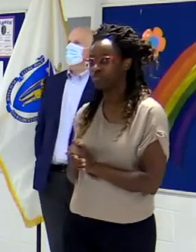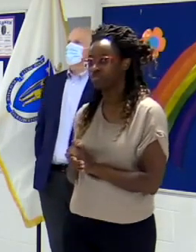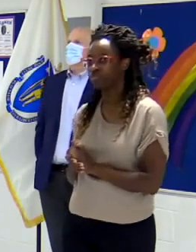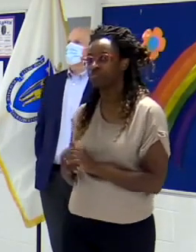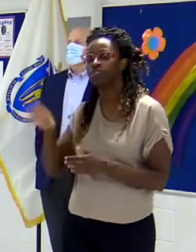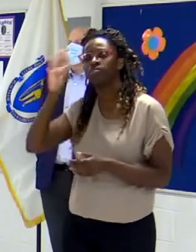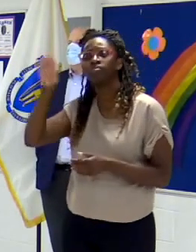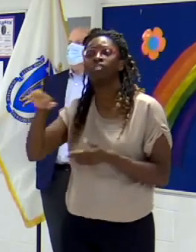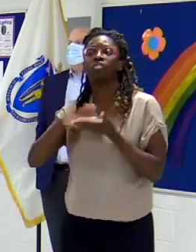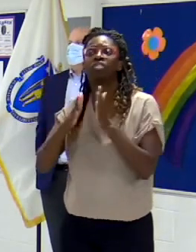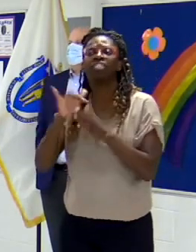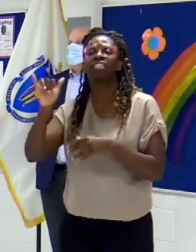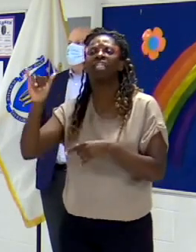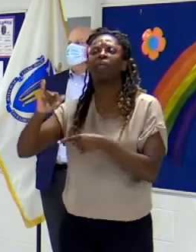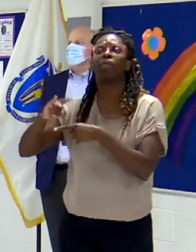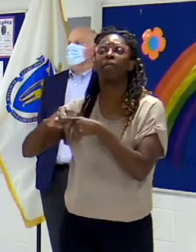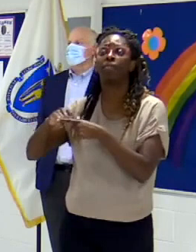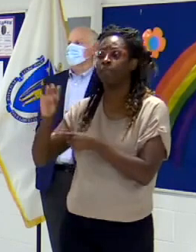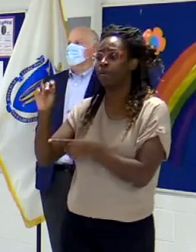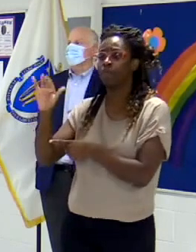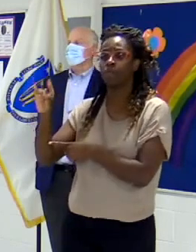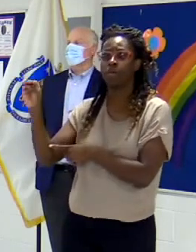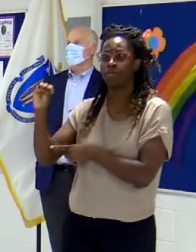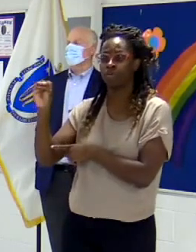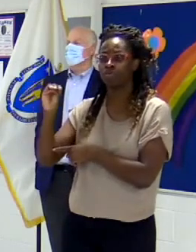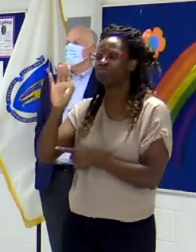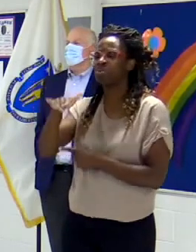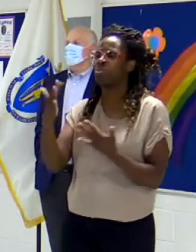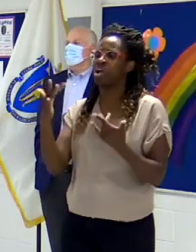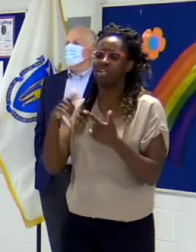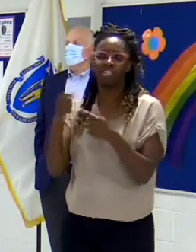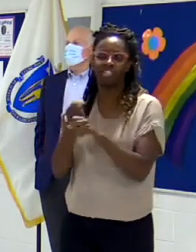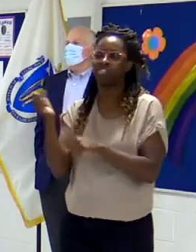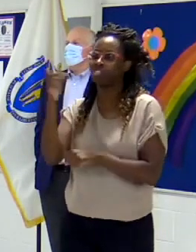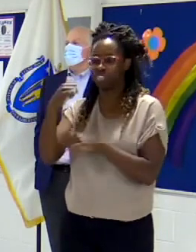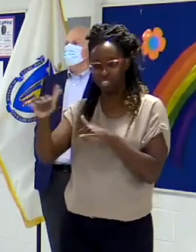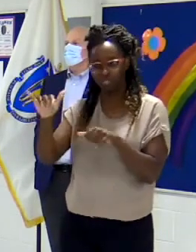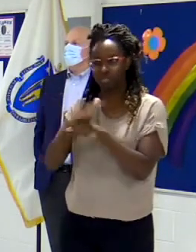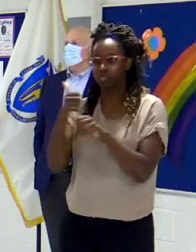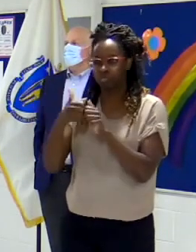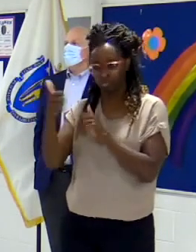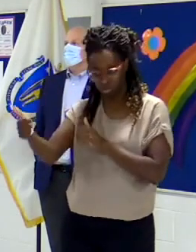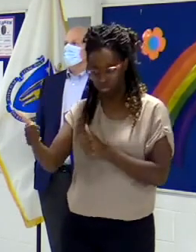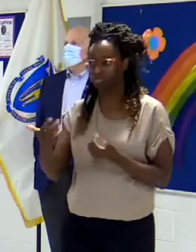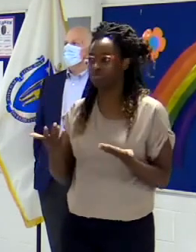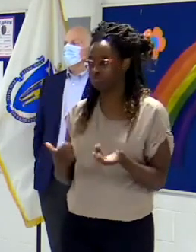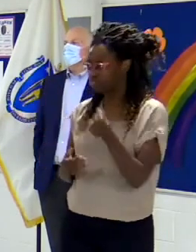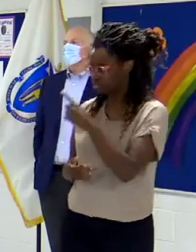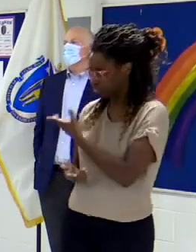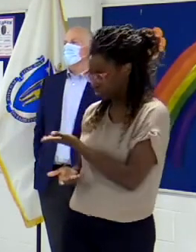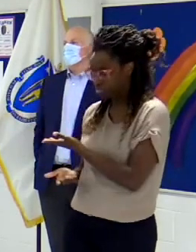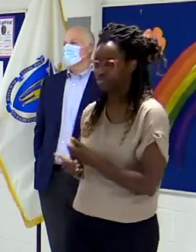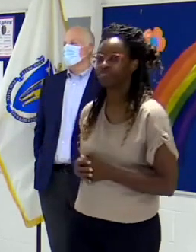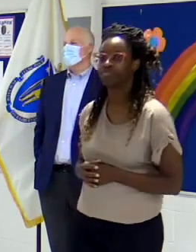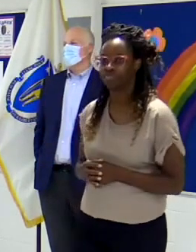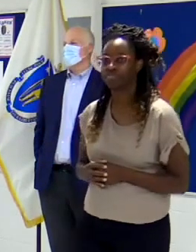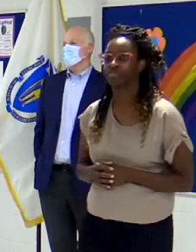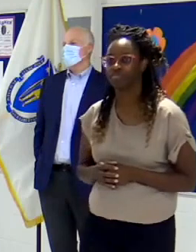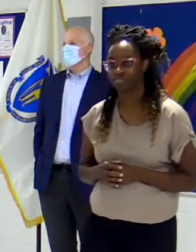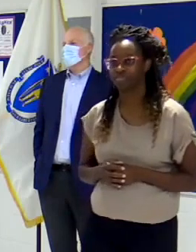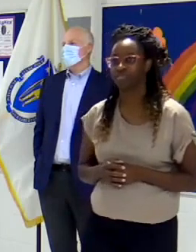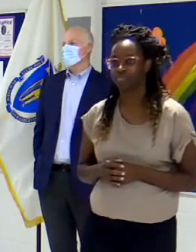the, I mean, we've said many times that the data is pretty clear on this, that, um, kids are, uh,